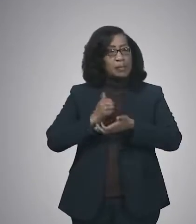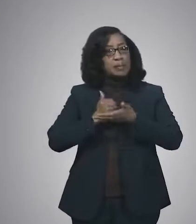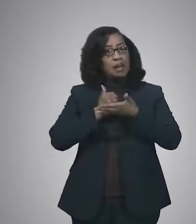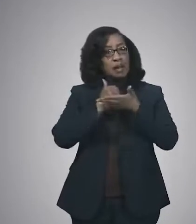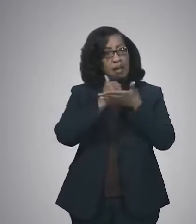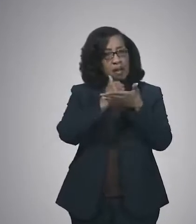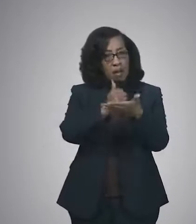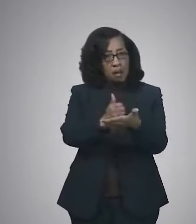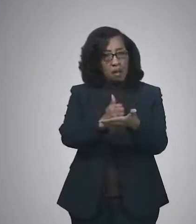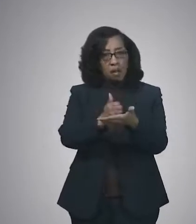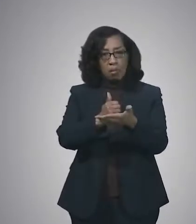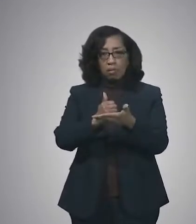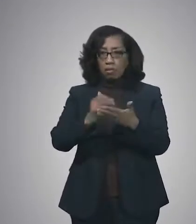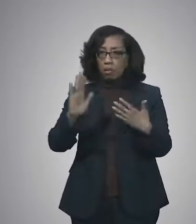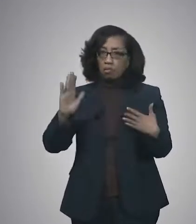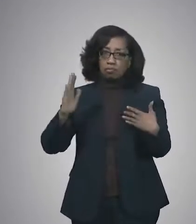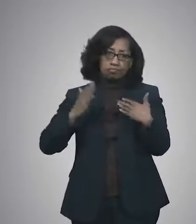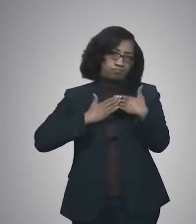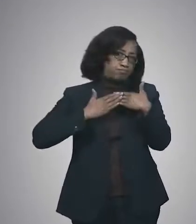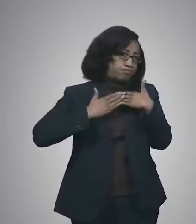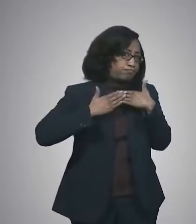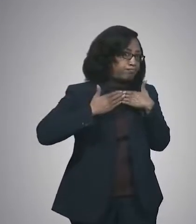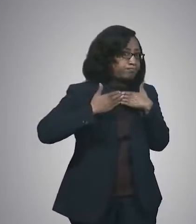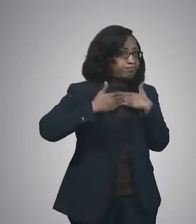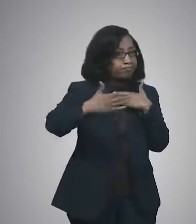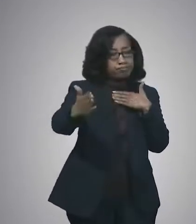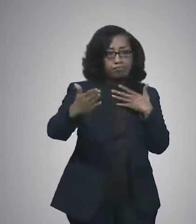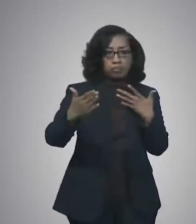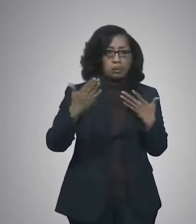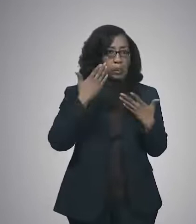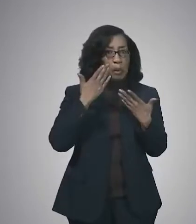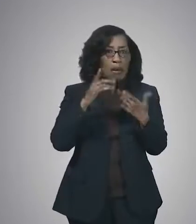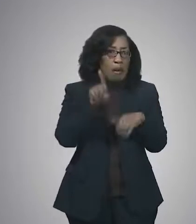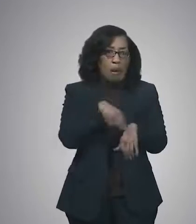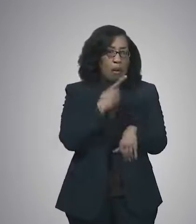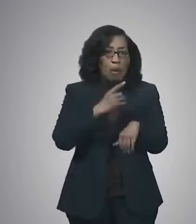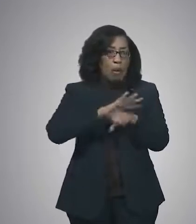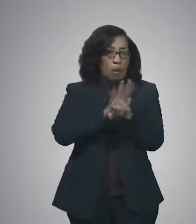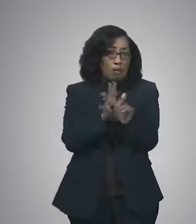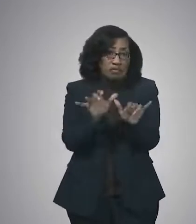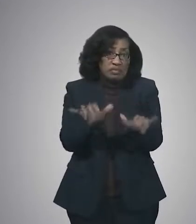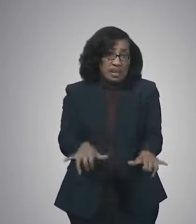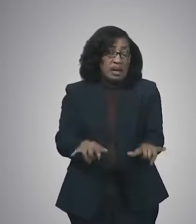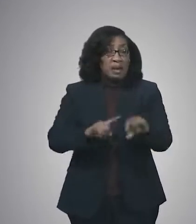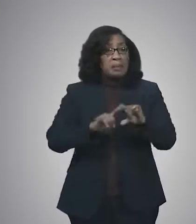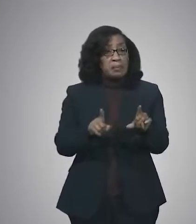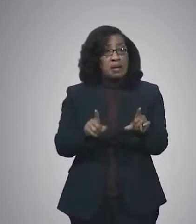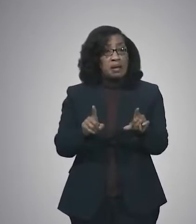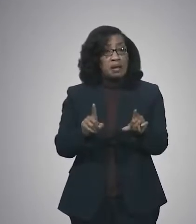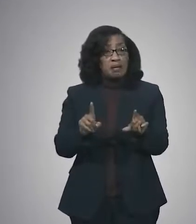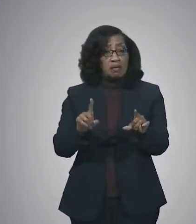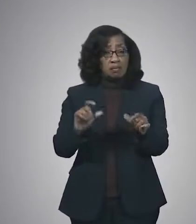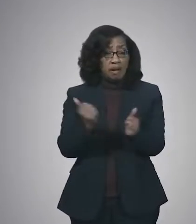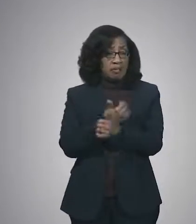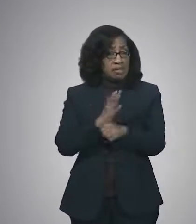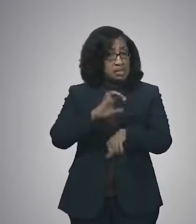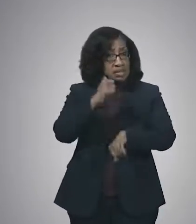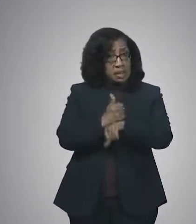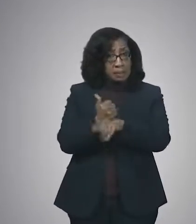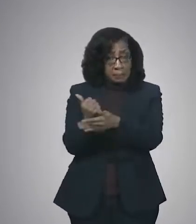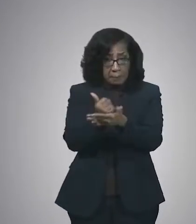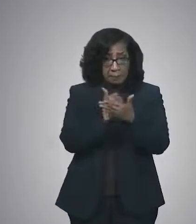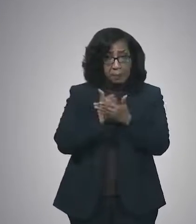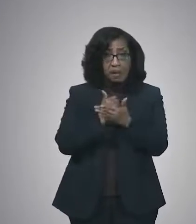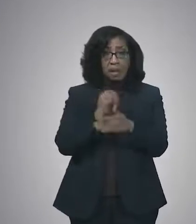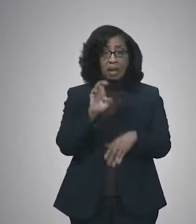well into the future, however long we're dealing with COVID-19. And I think that's an important point to make. Chief McGowan